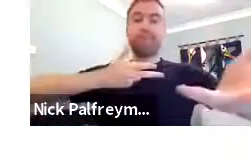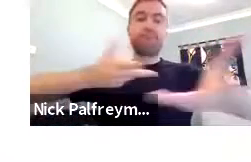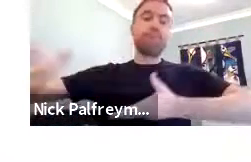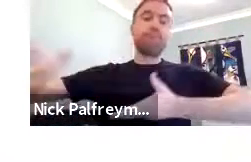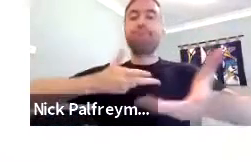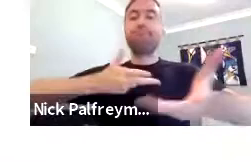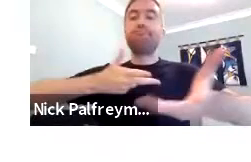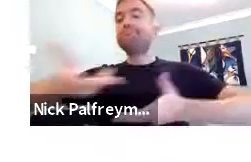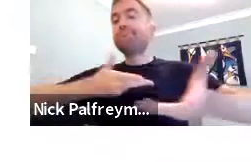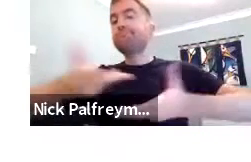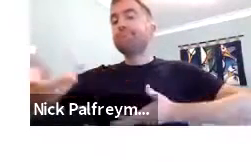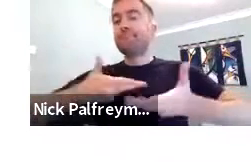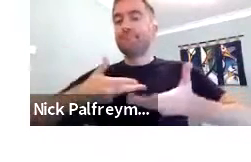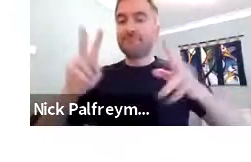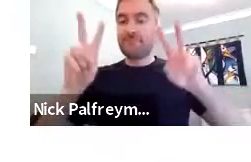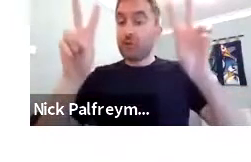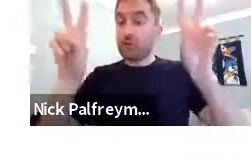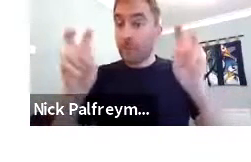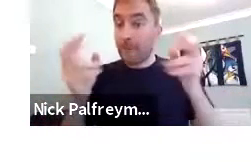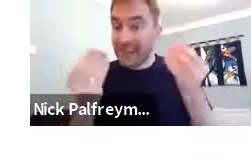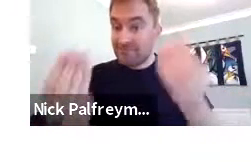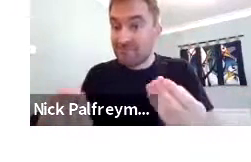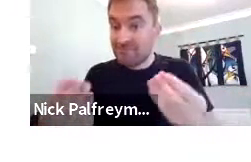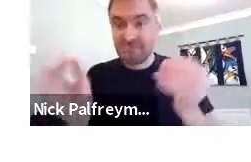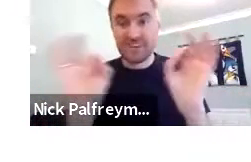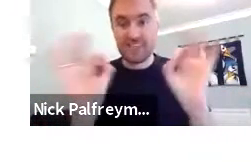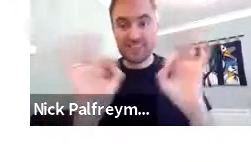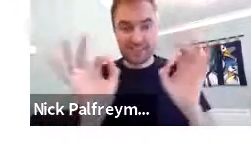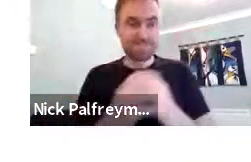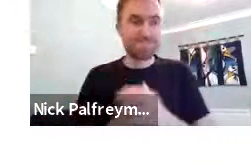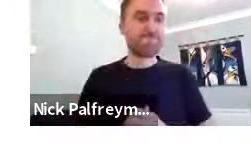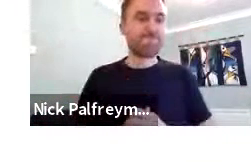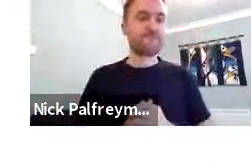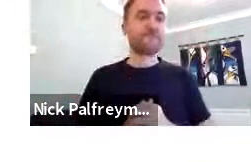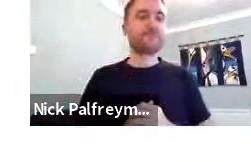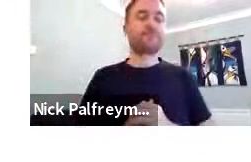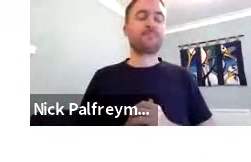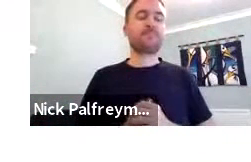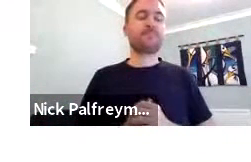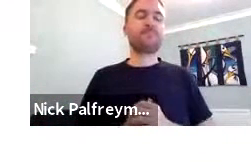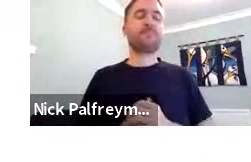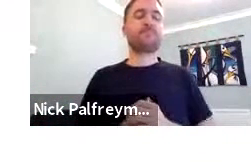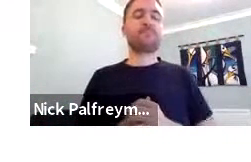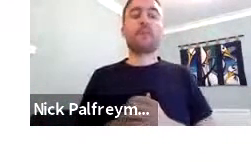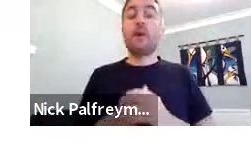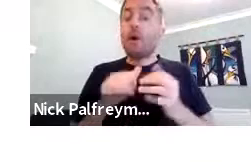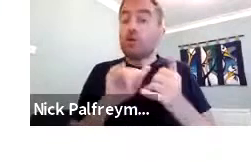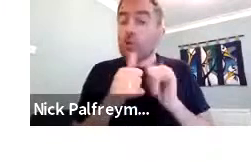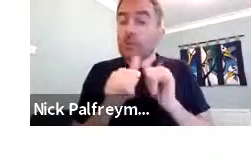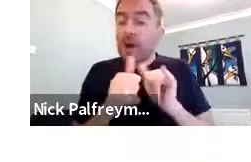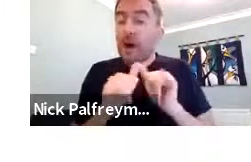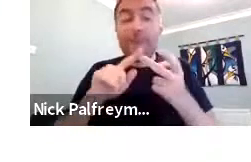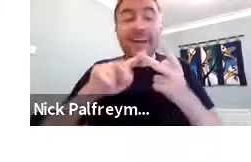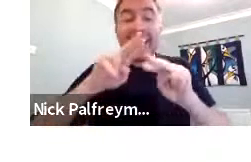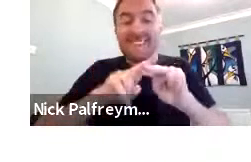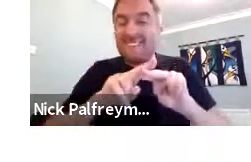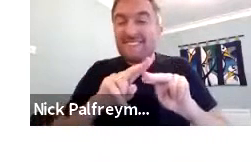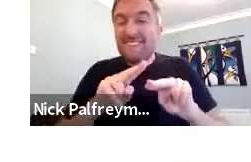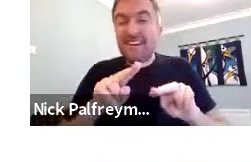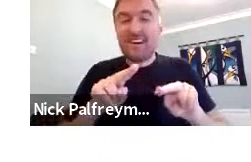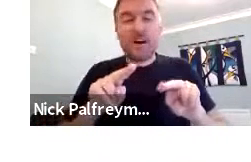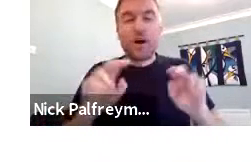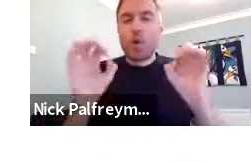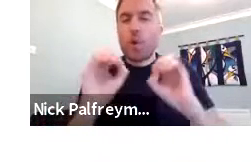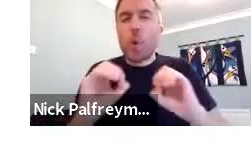And it was free conversations that we were eliciting that free conversation from people.